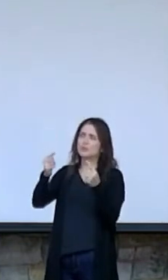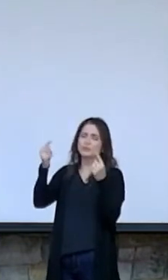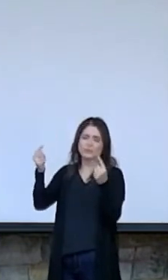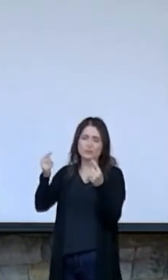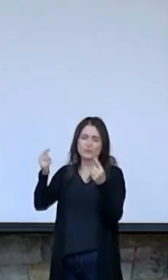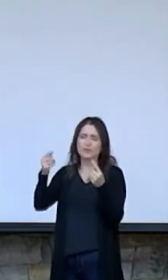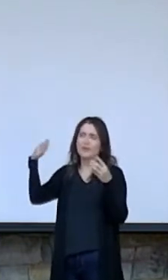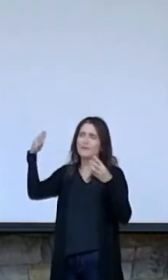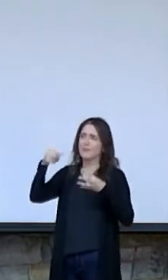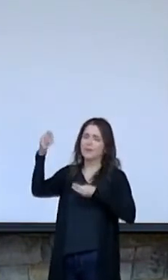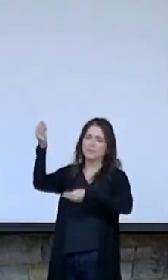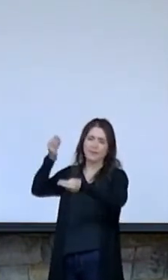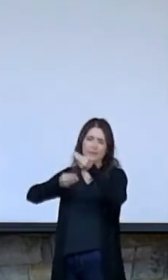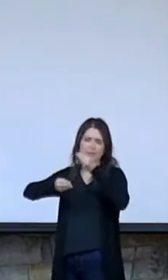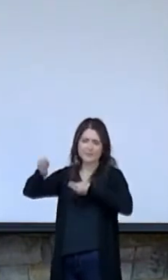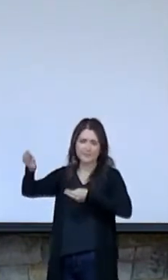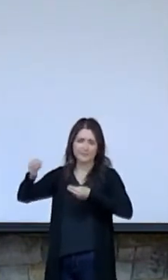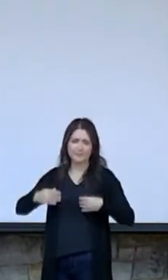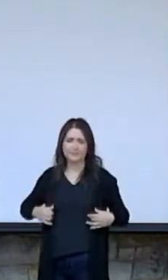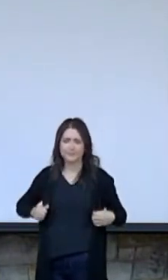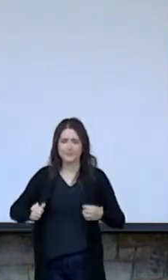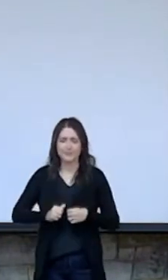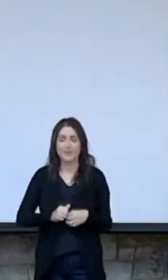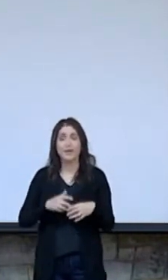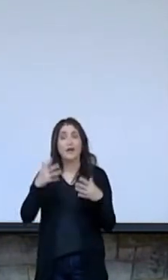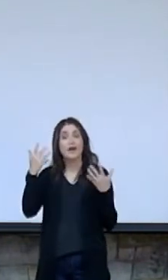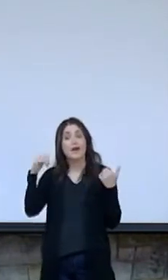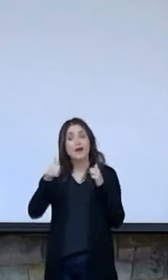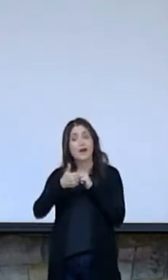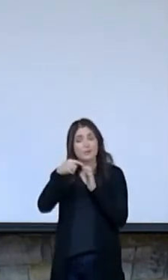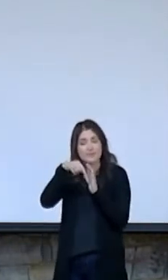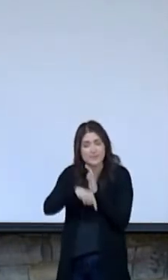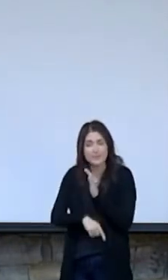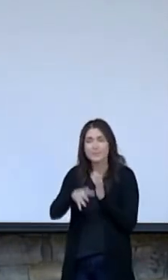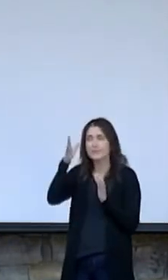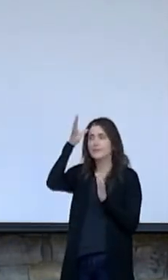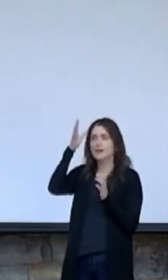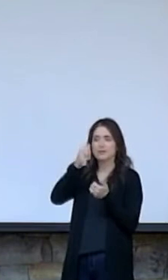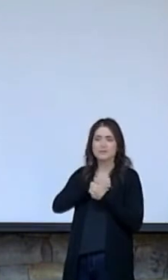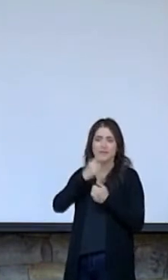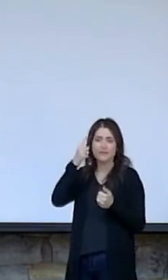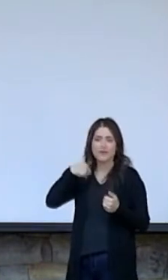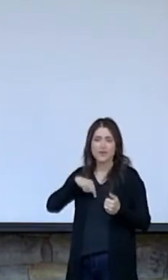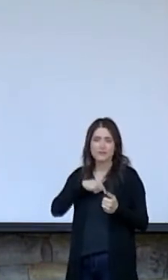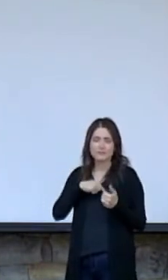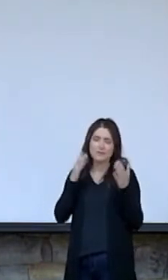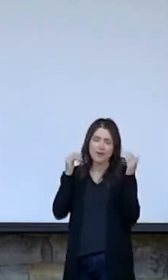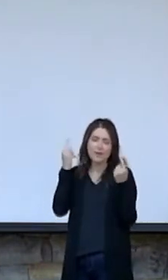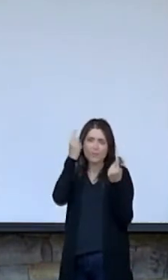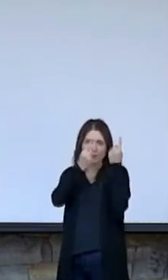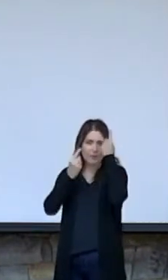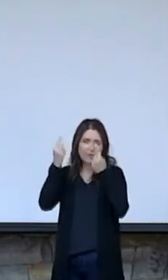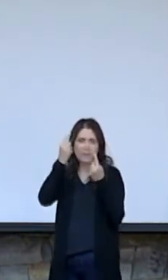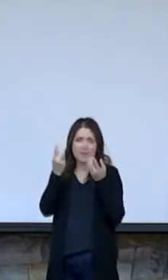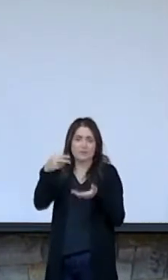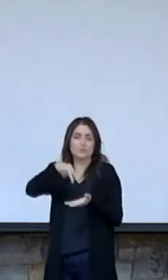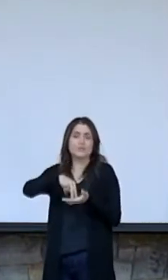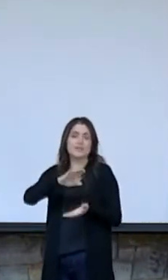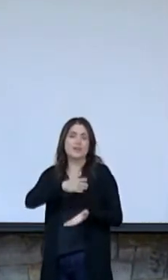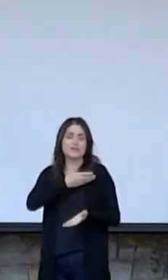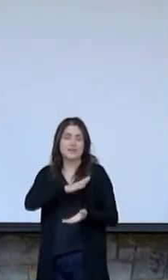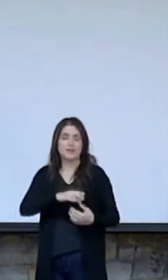my ransom how deep the Father's love for us I hope you'll think about it this morning as we stand and sing